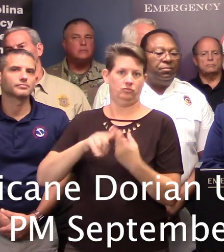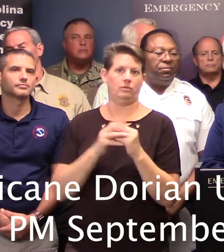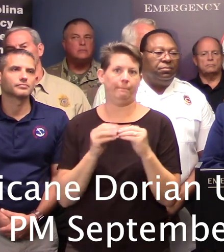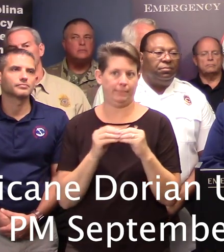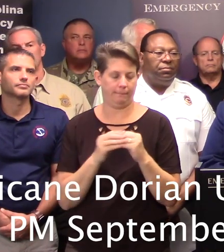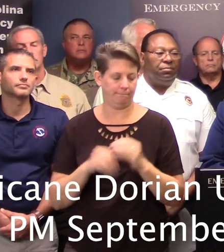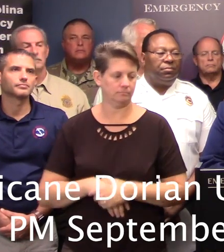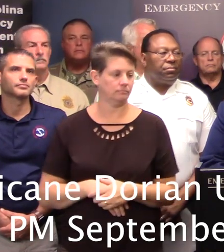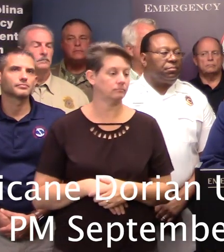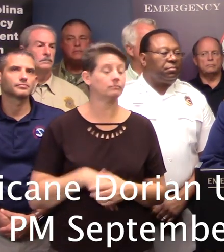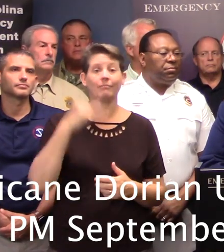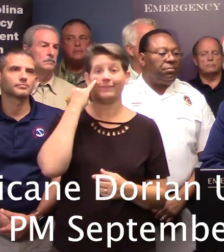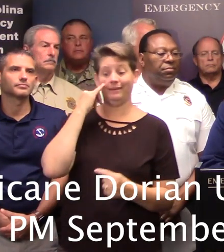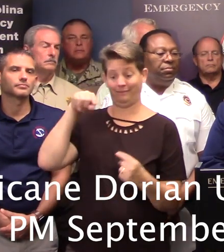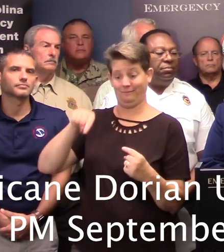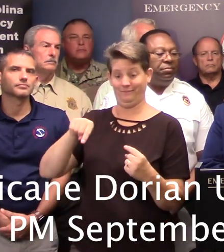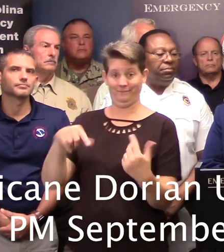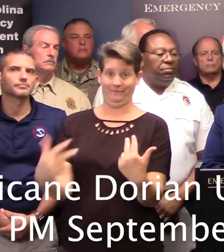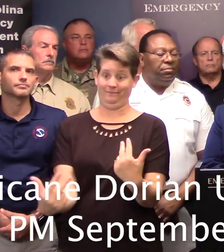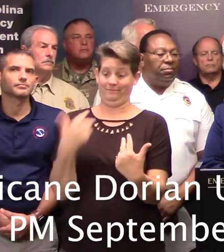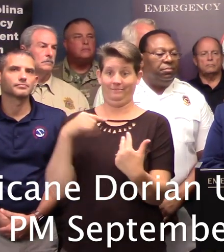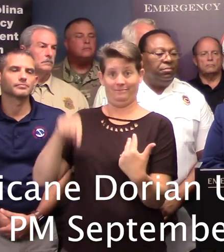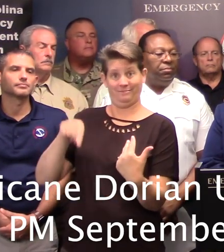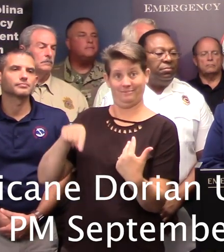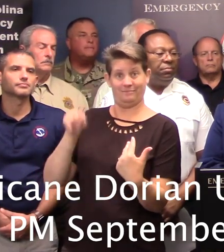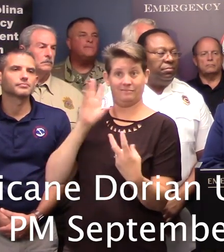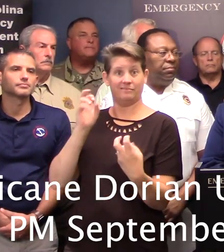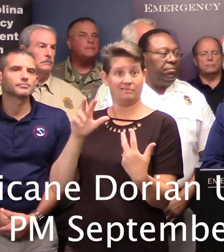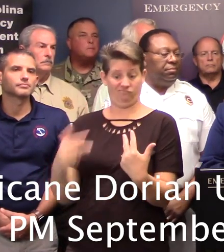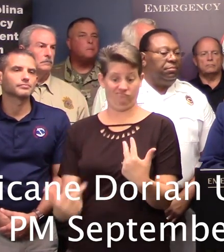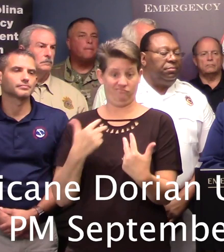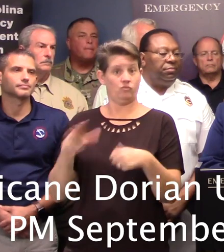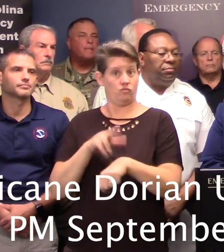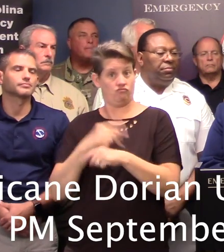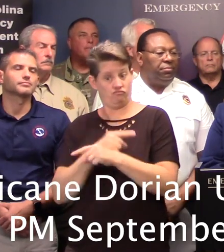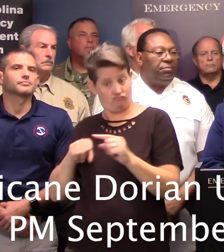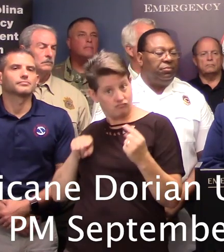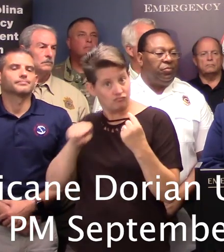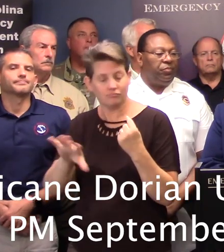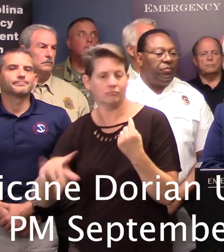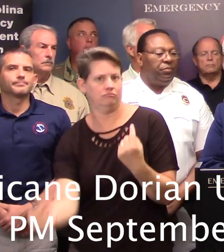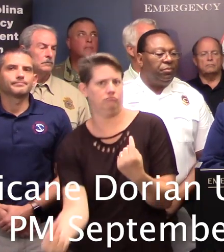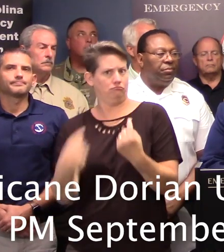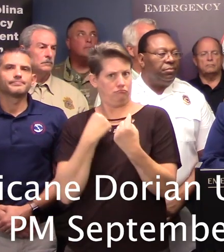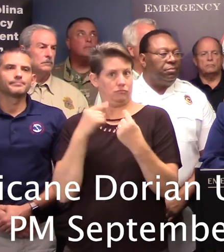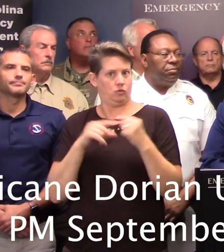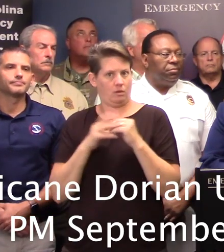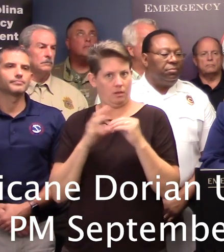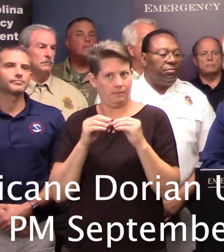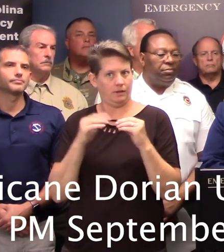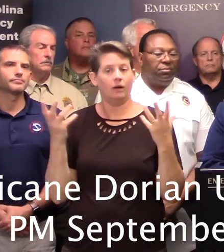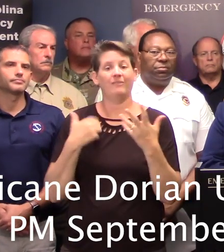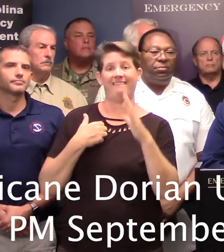If you are on the reverse side, if you're on the reverse side of I-26 heading towards Columbia, you have